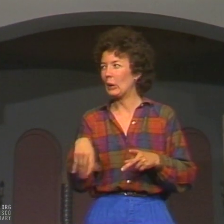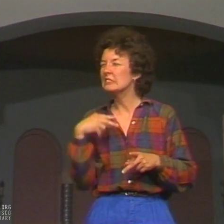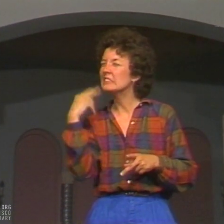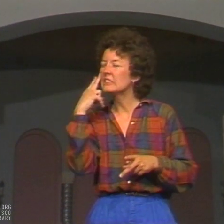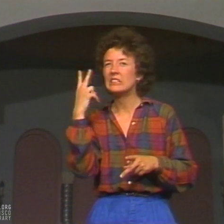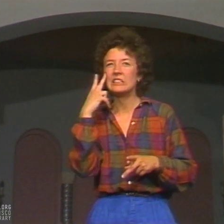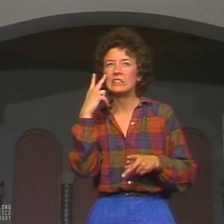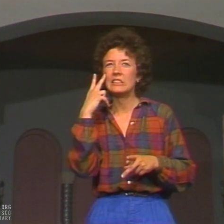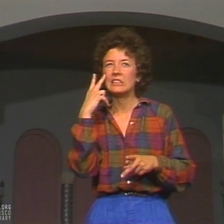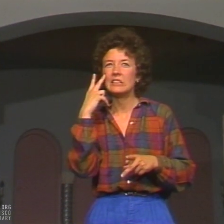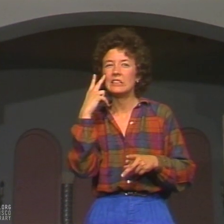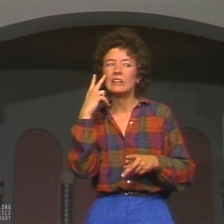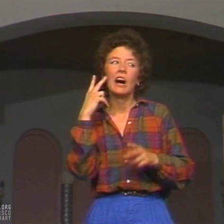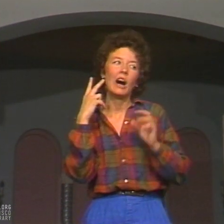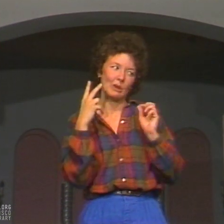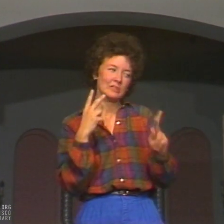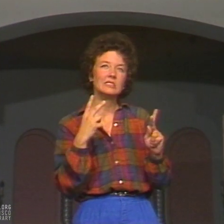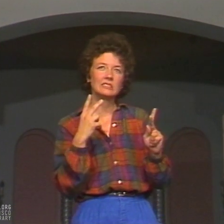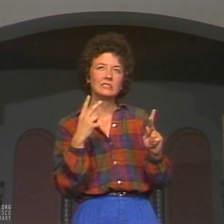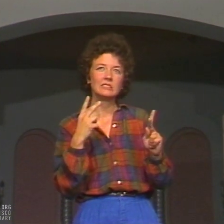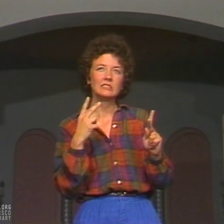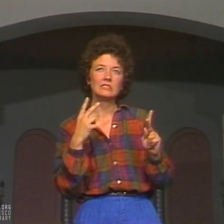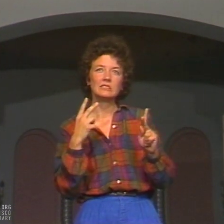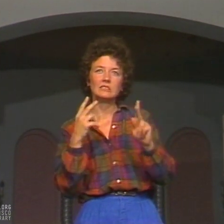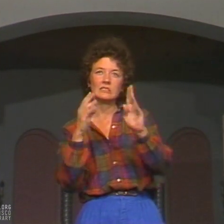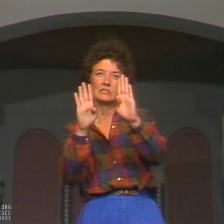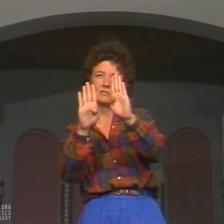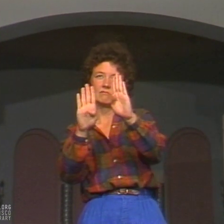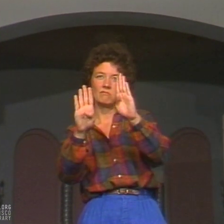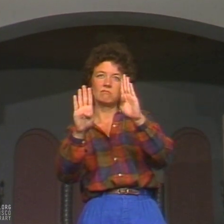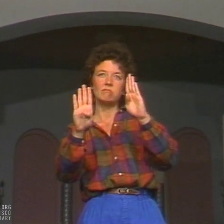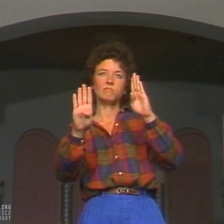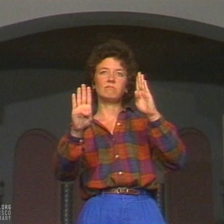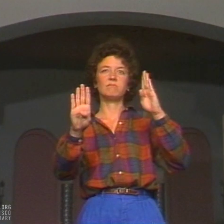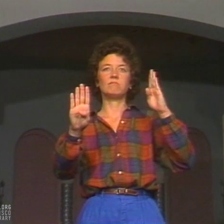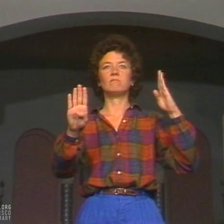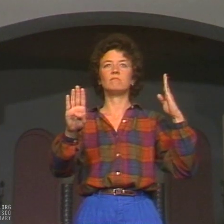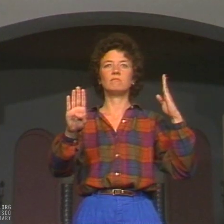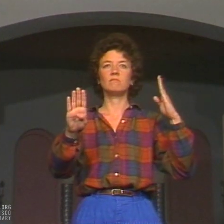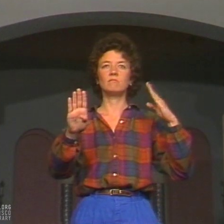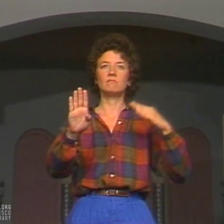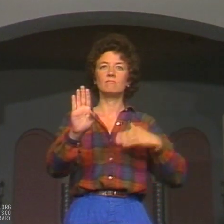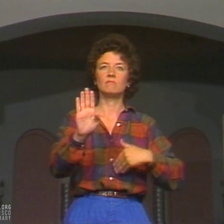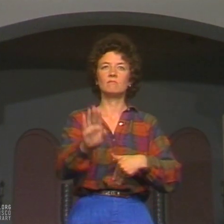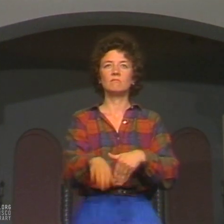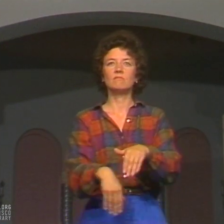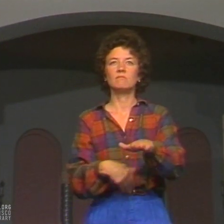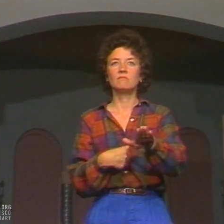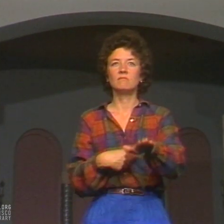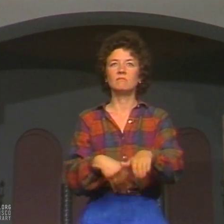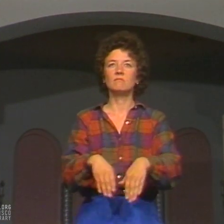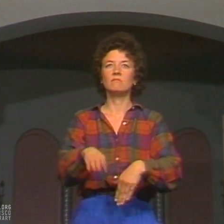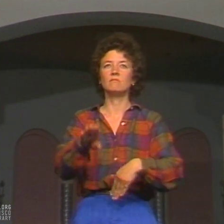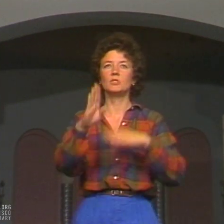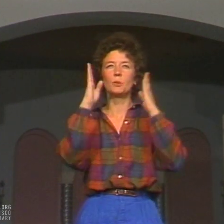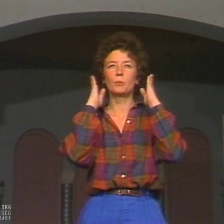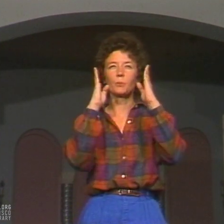see more. Could it be they've rearranged their score? And one by one, we go